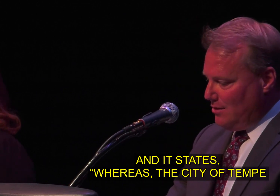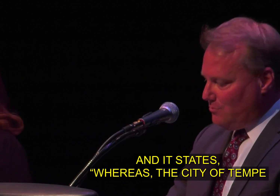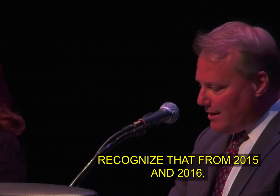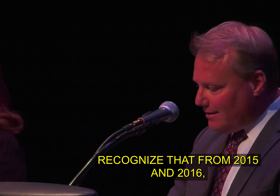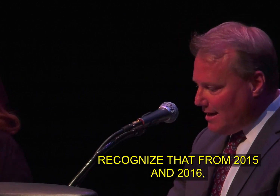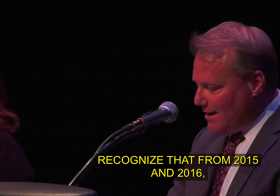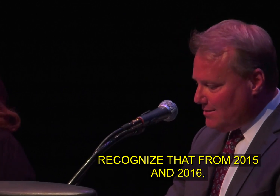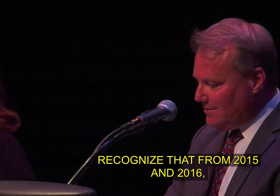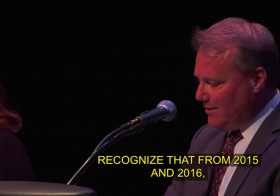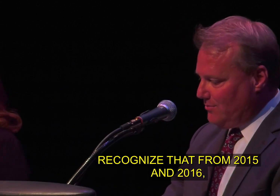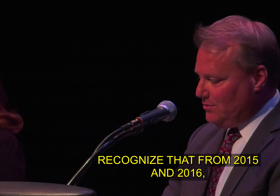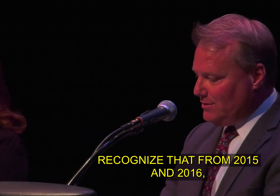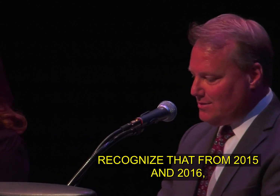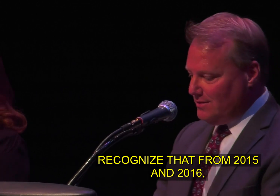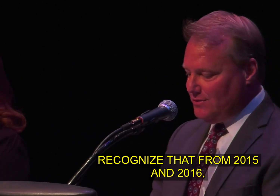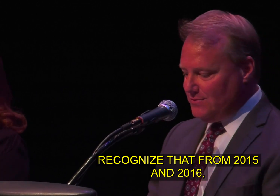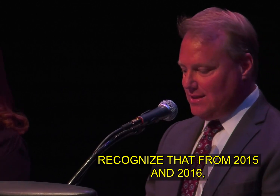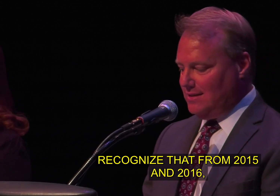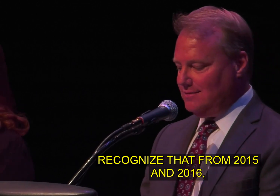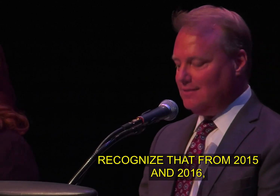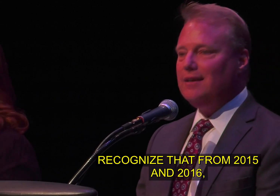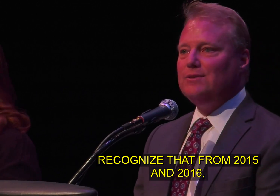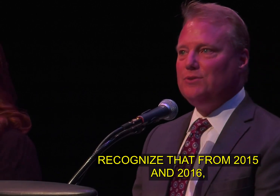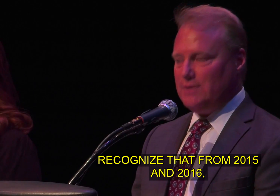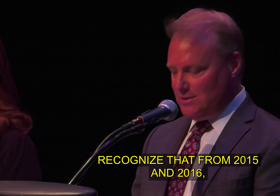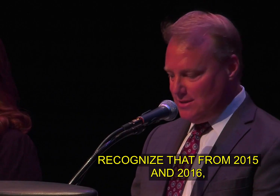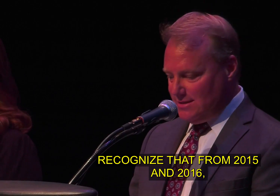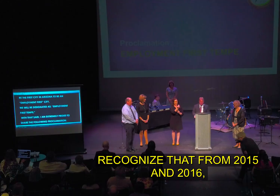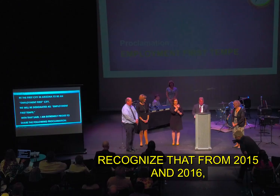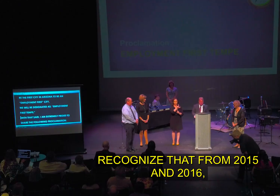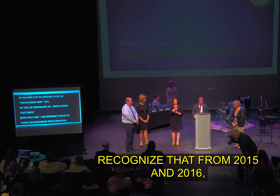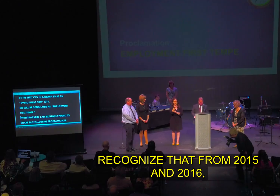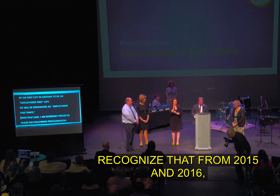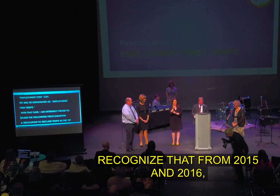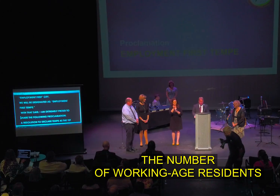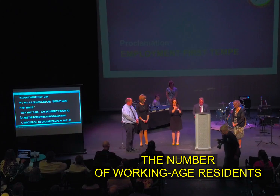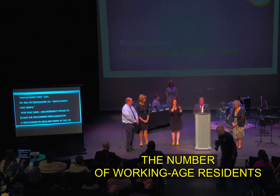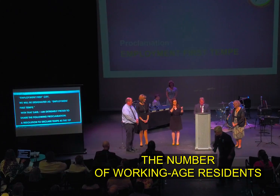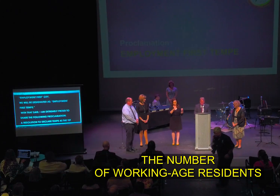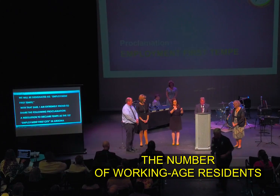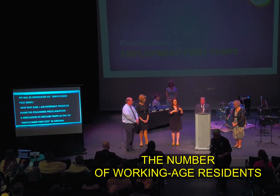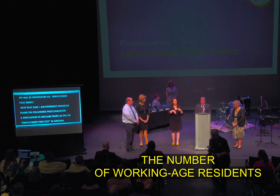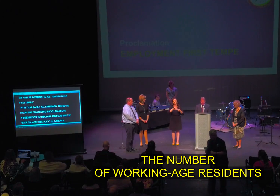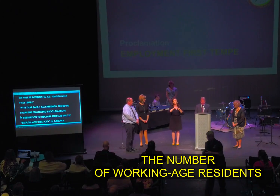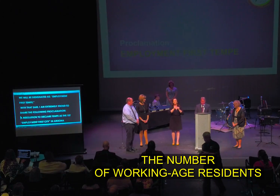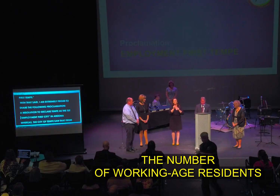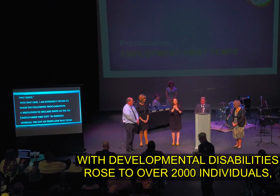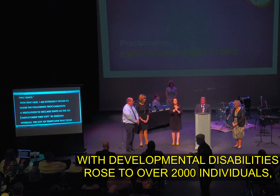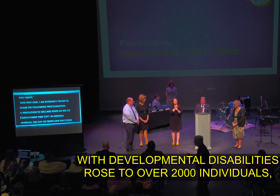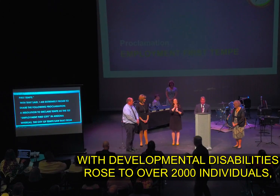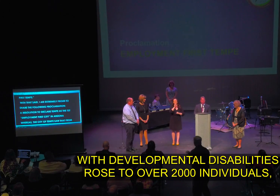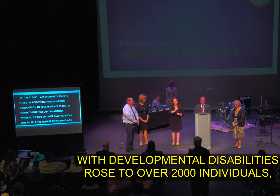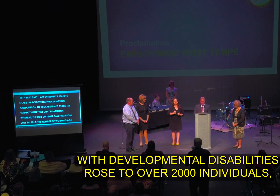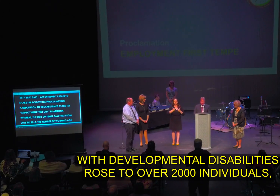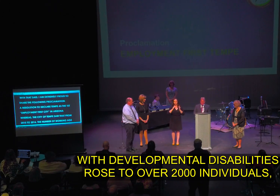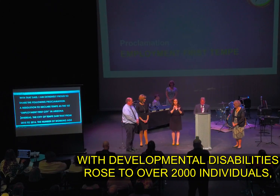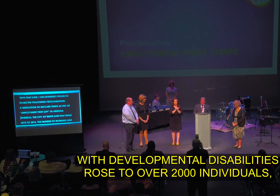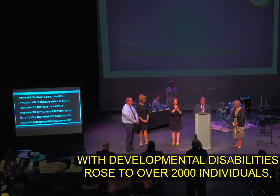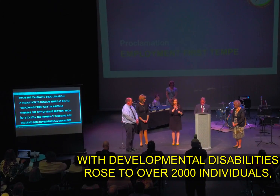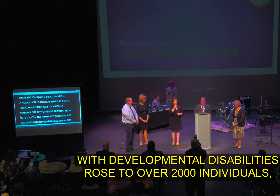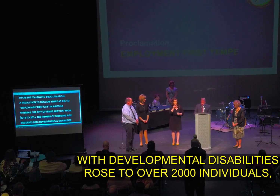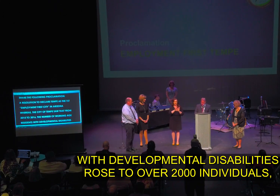recognized that from 2015 and 2016 the number of working age residents with development